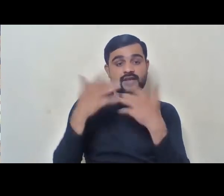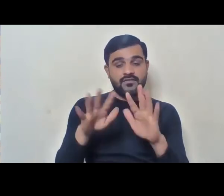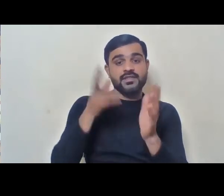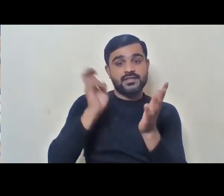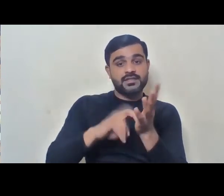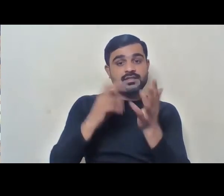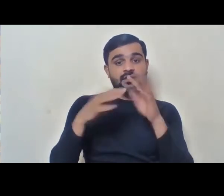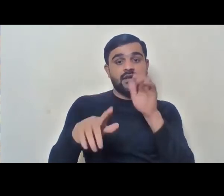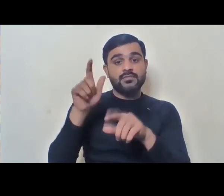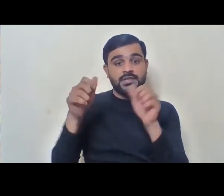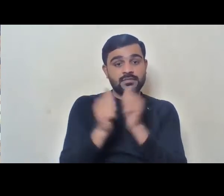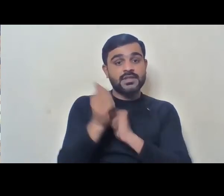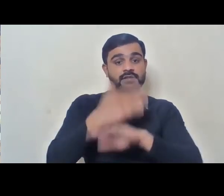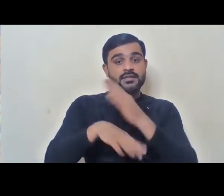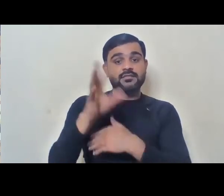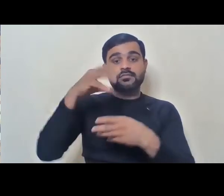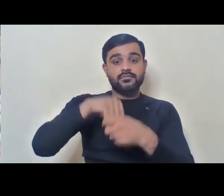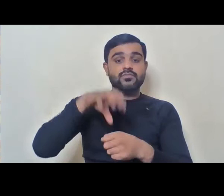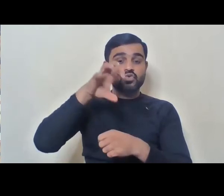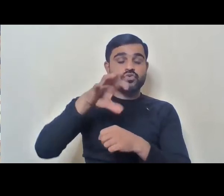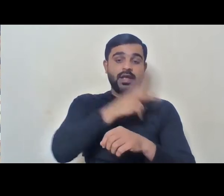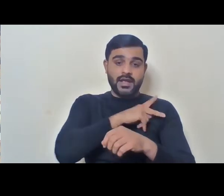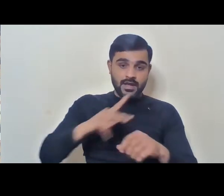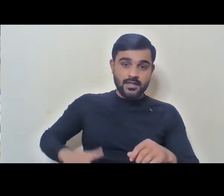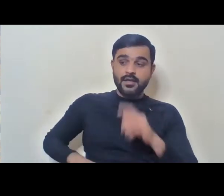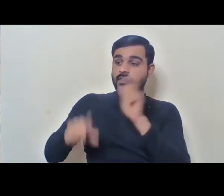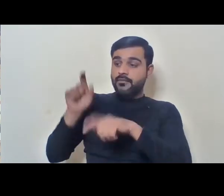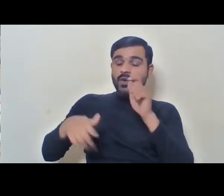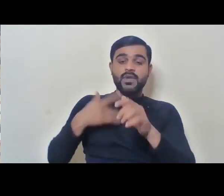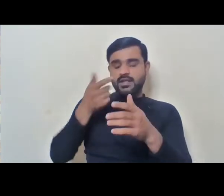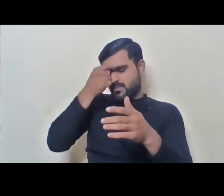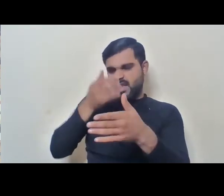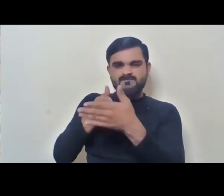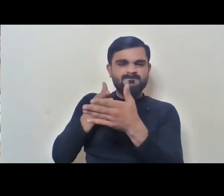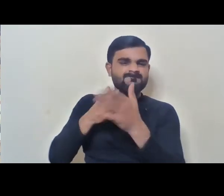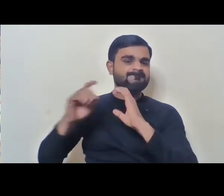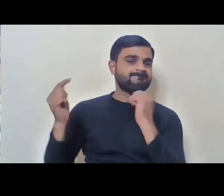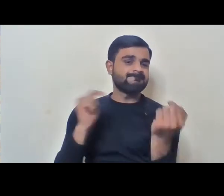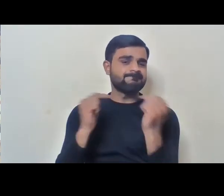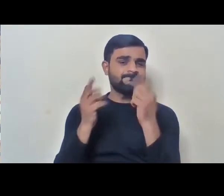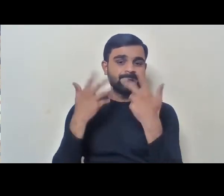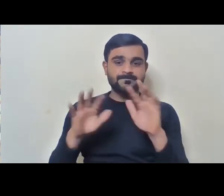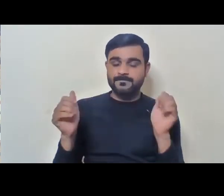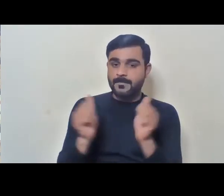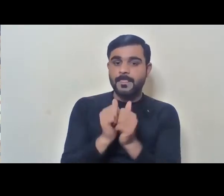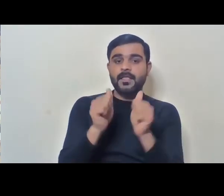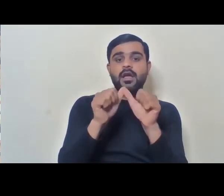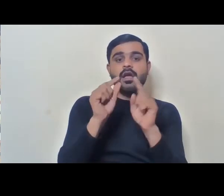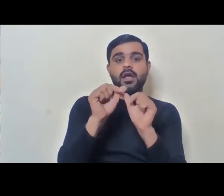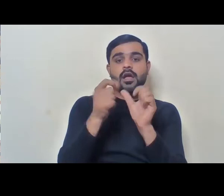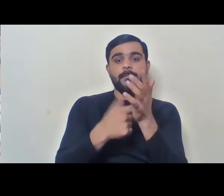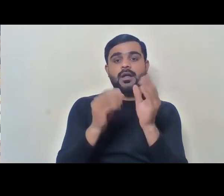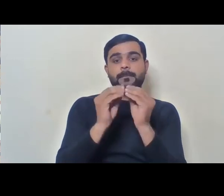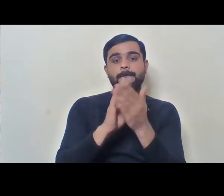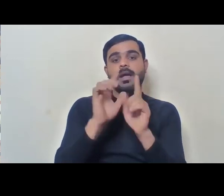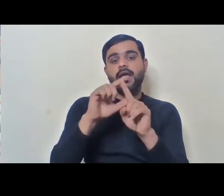for persons with disabilities in the state of Karnataka and a public interest litigation challenging the controversial Uppard Bhadra irrigation project in